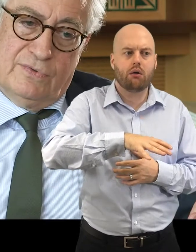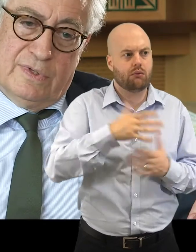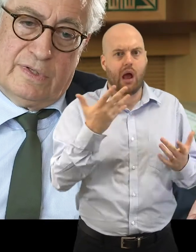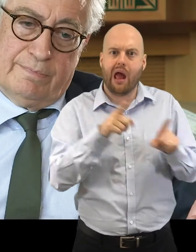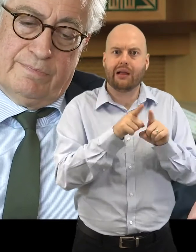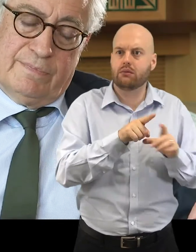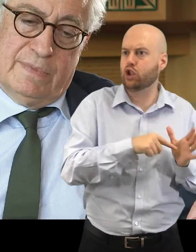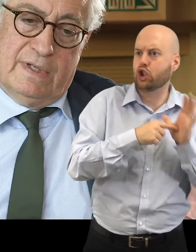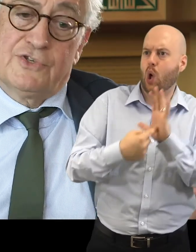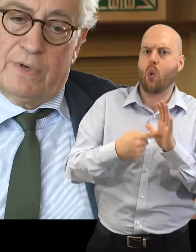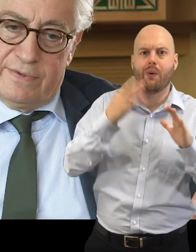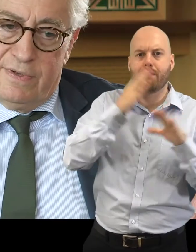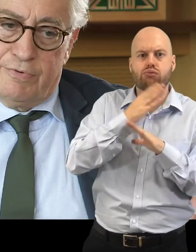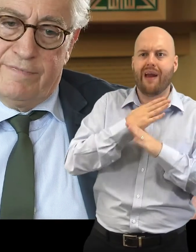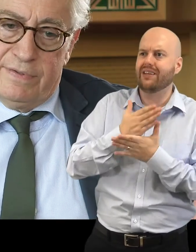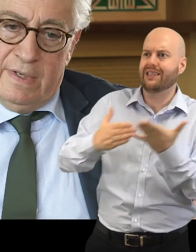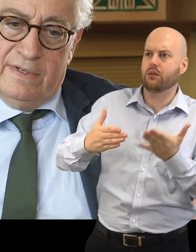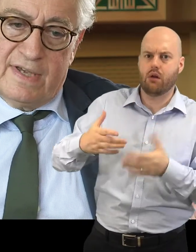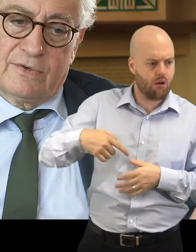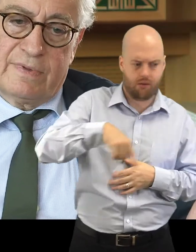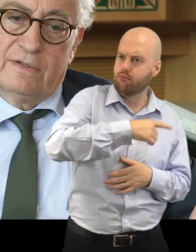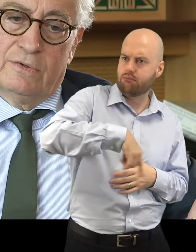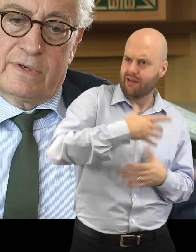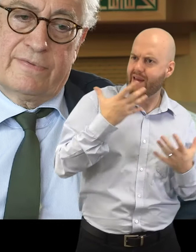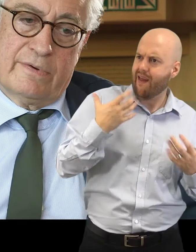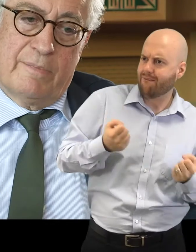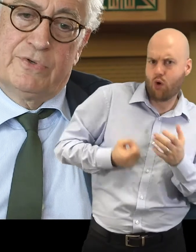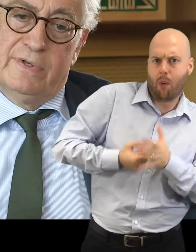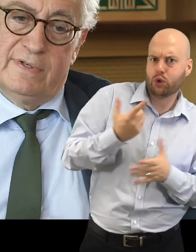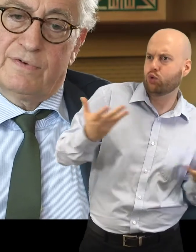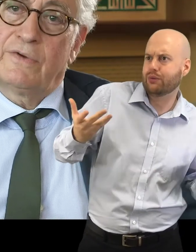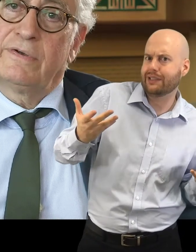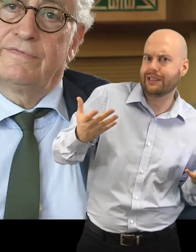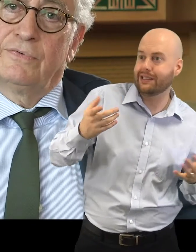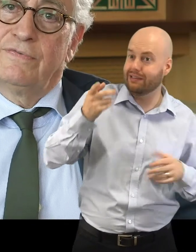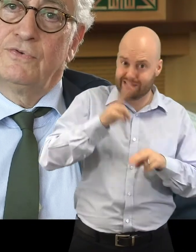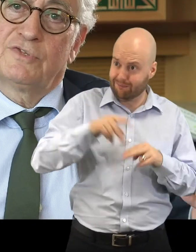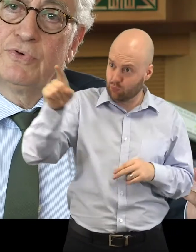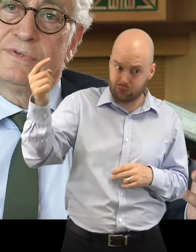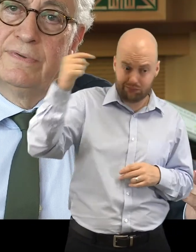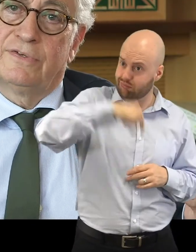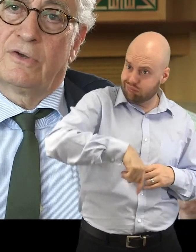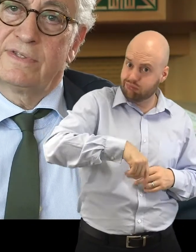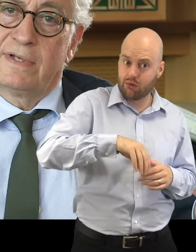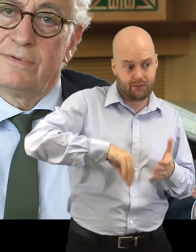illustrate to the private sector that, look, there are opportunities around here. If you just put the dots together.